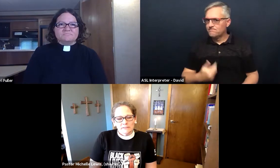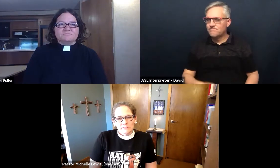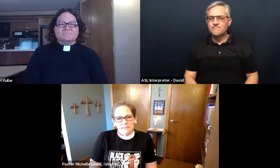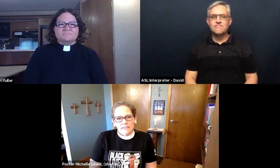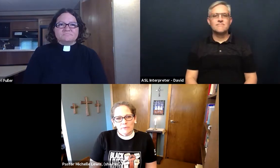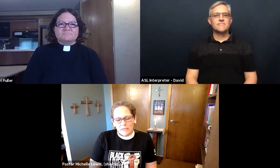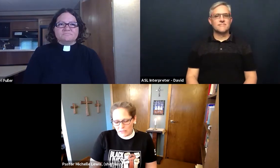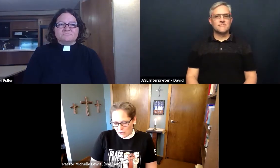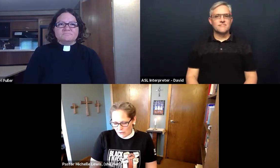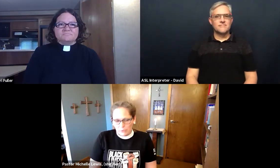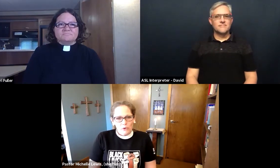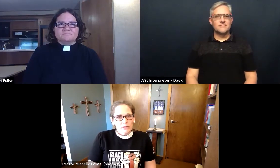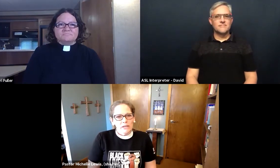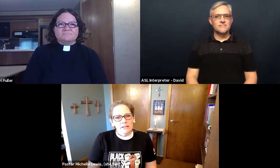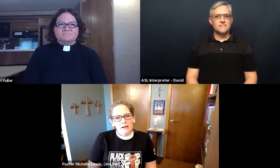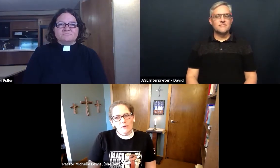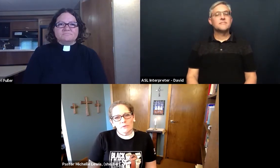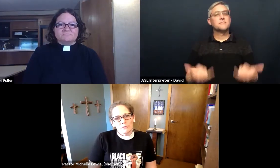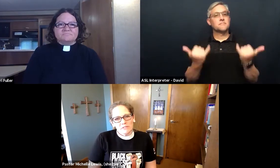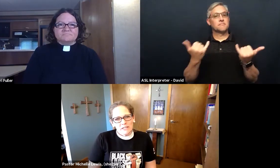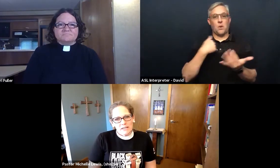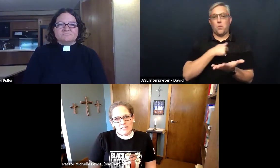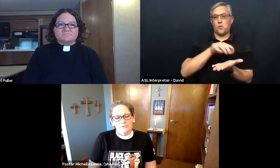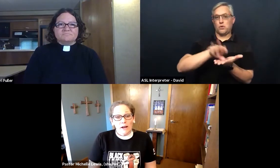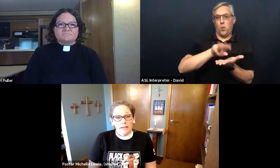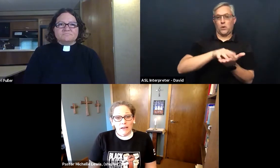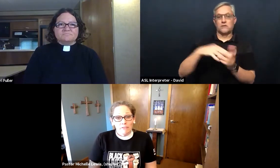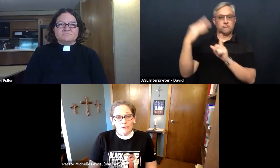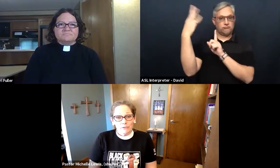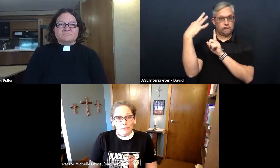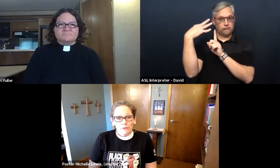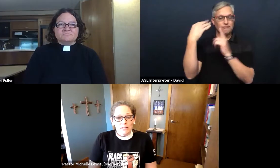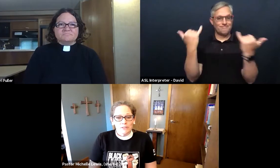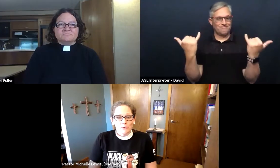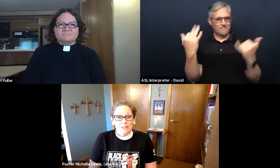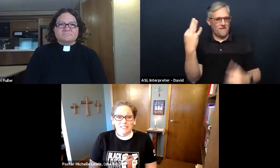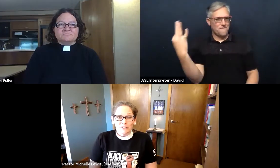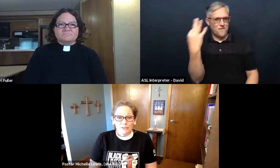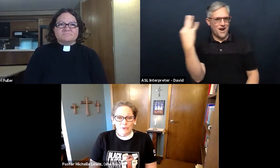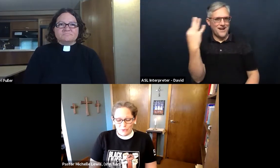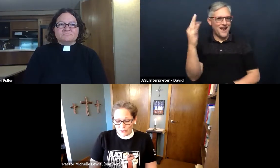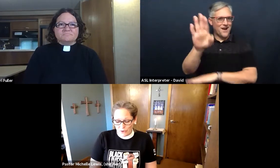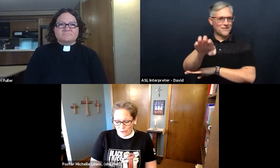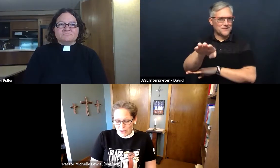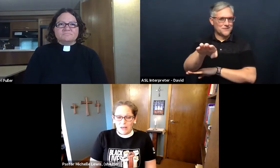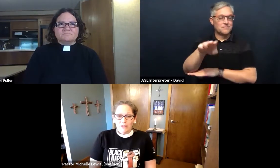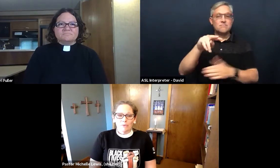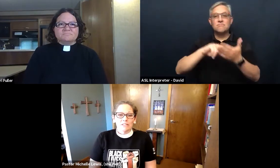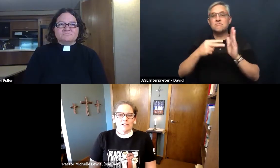We are recording our worship today. It's Friday afternoon, and so we still don't know the results